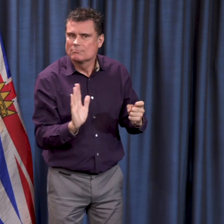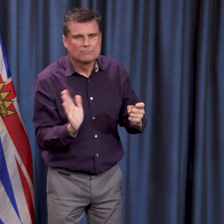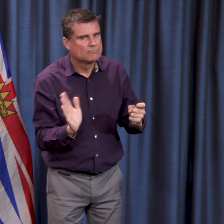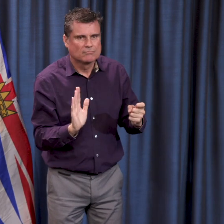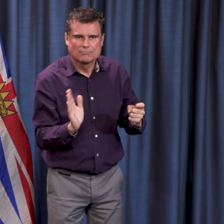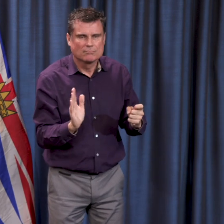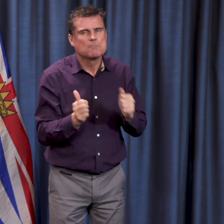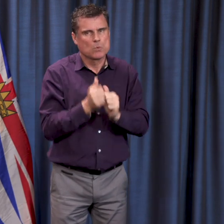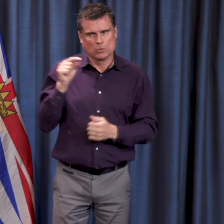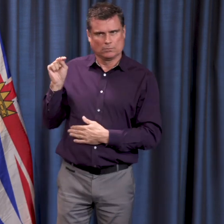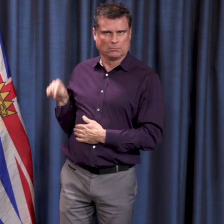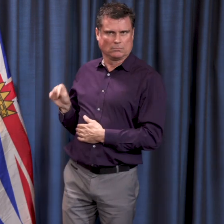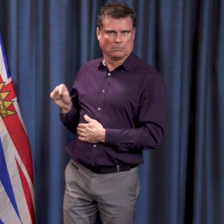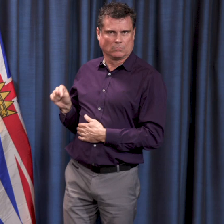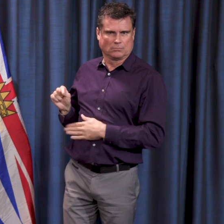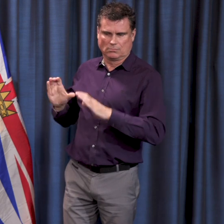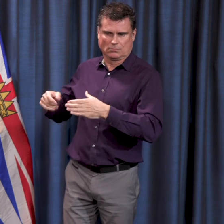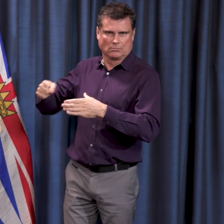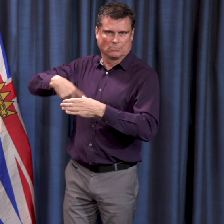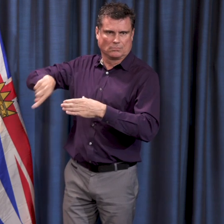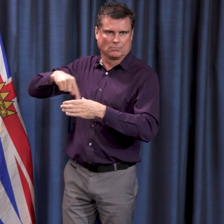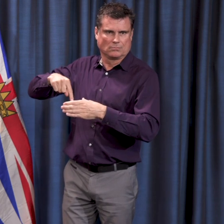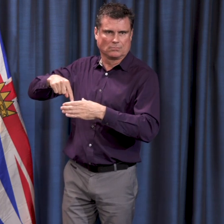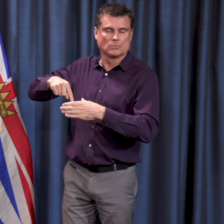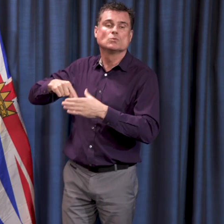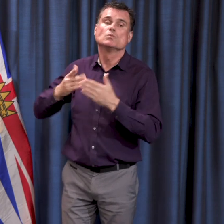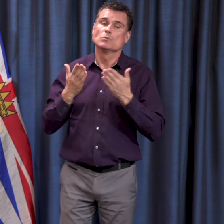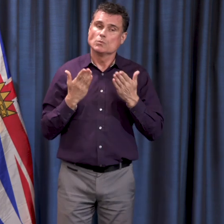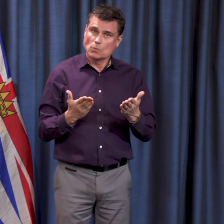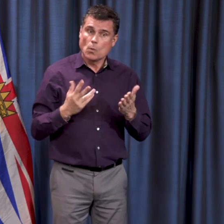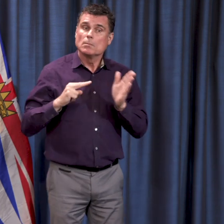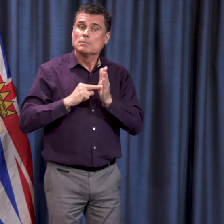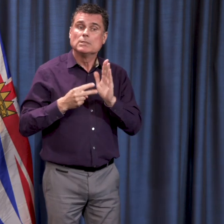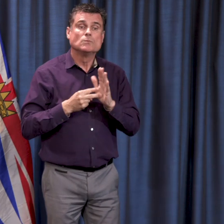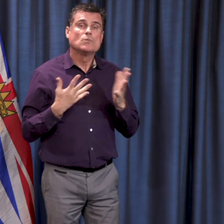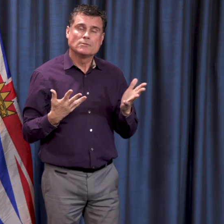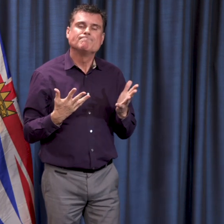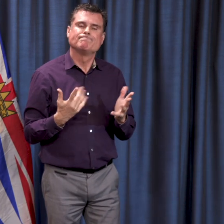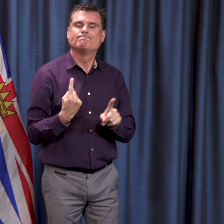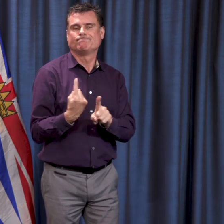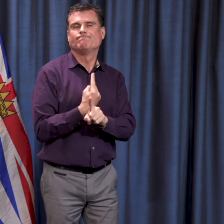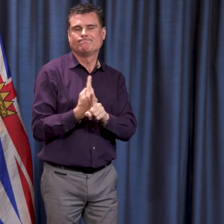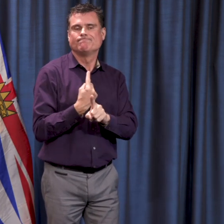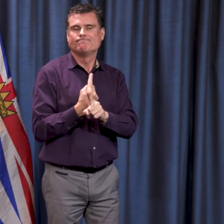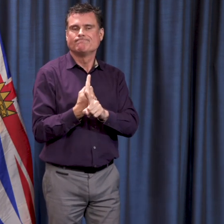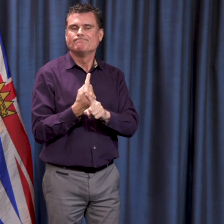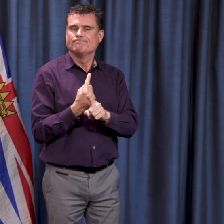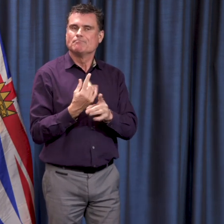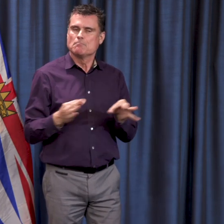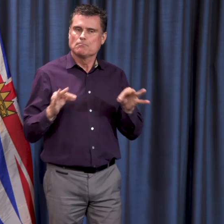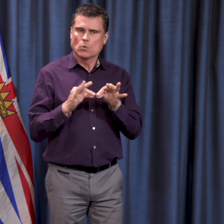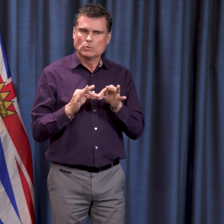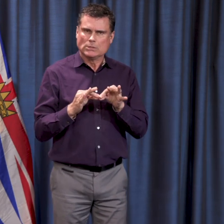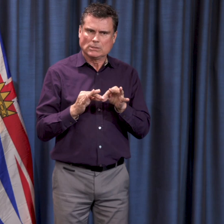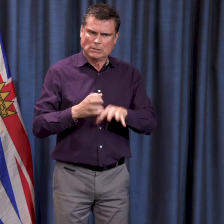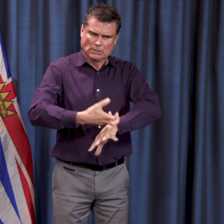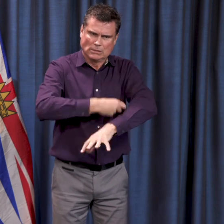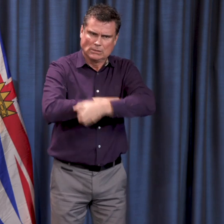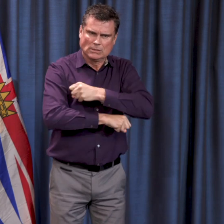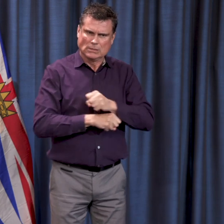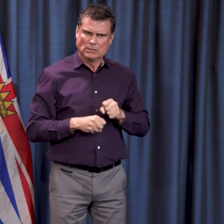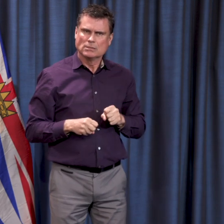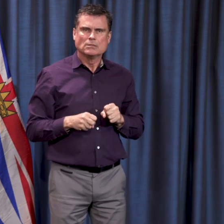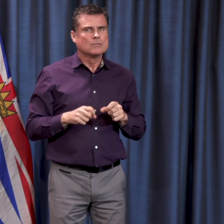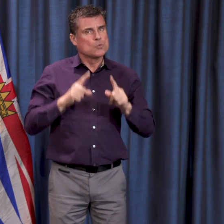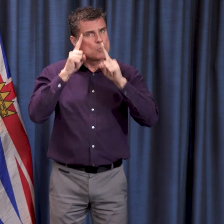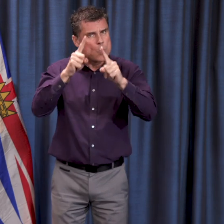It also reinforces the importance of all the work that we need to do to protect our elders and those most vulnerable,